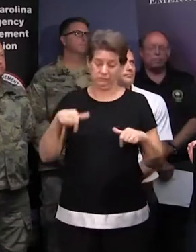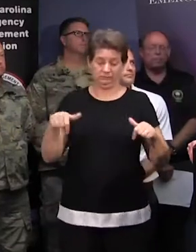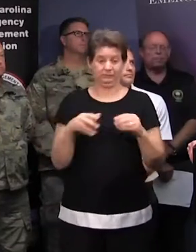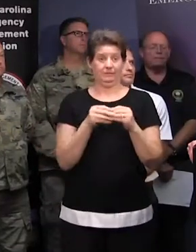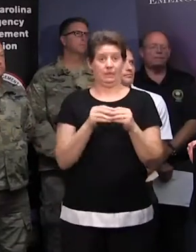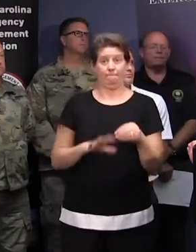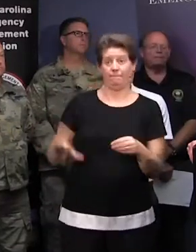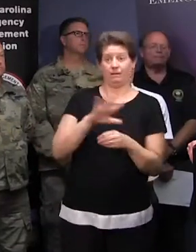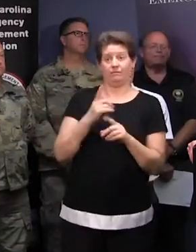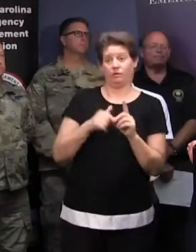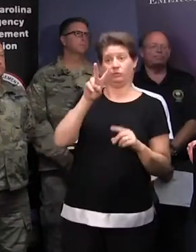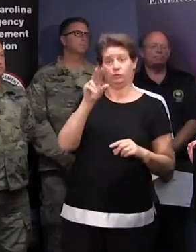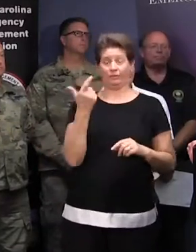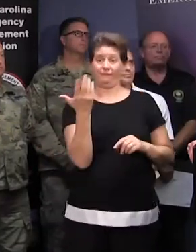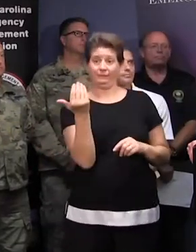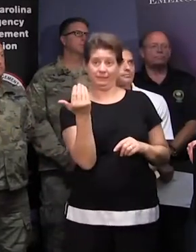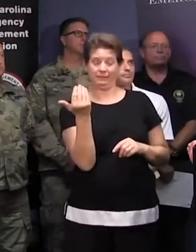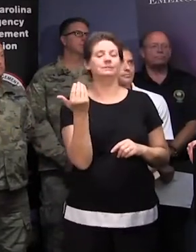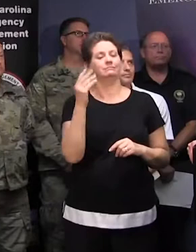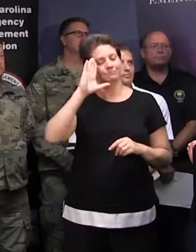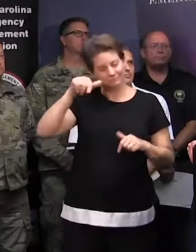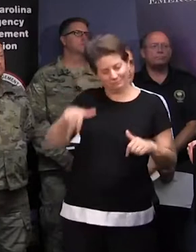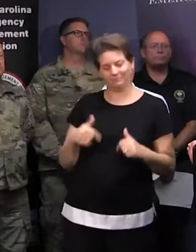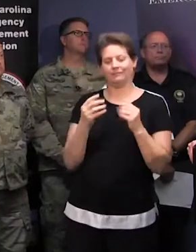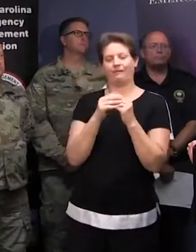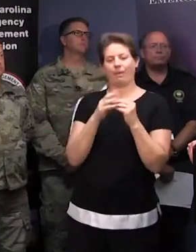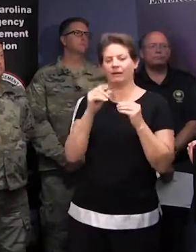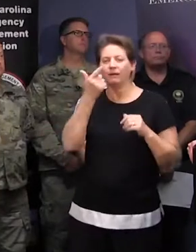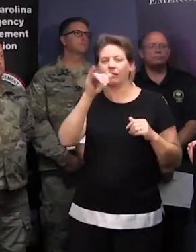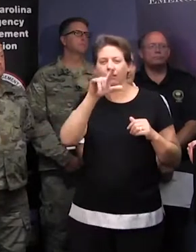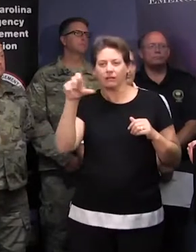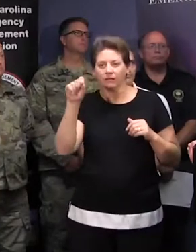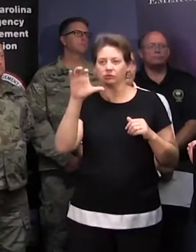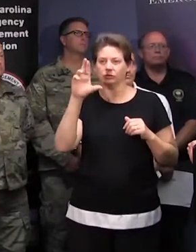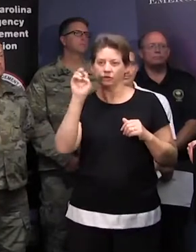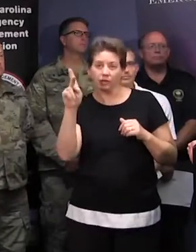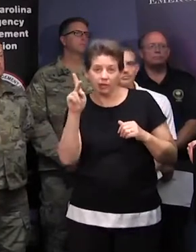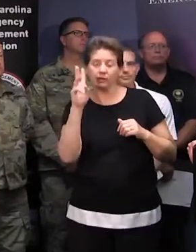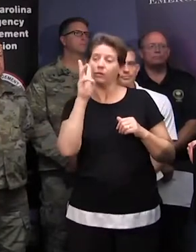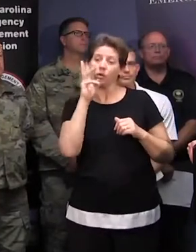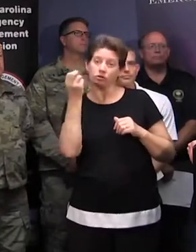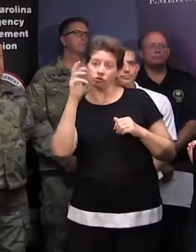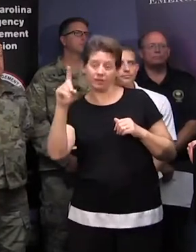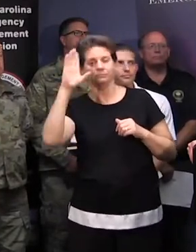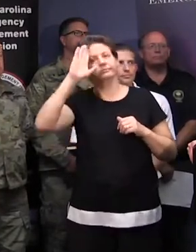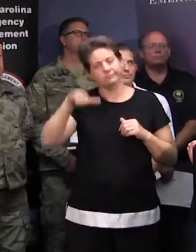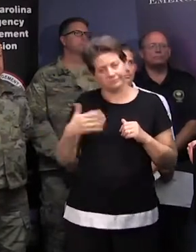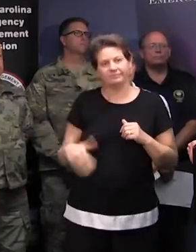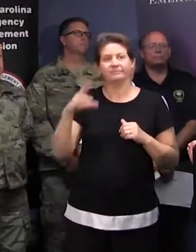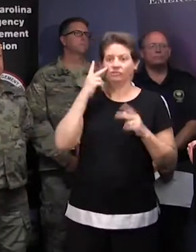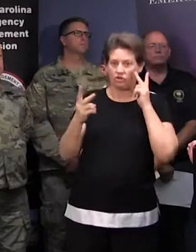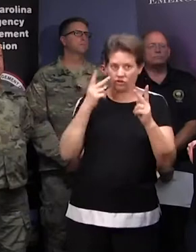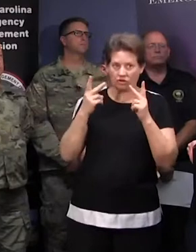flooding of 2015. For instance, in Columbia, along the Gills Creek watershed, everybody knows what happens there.